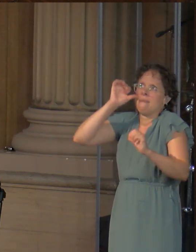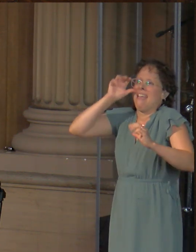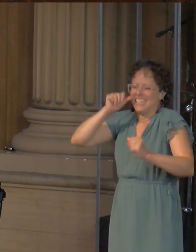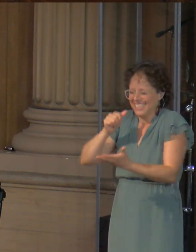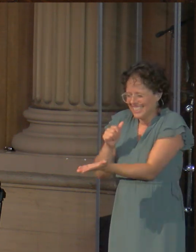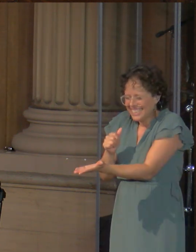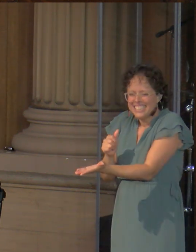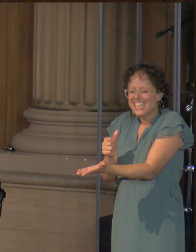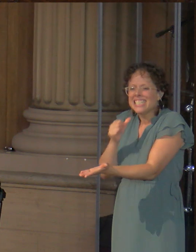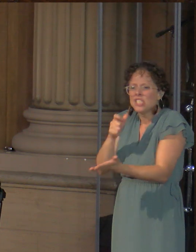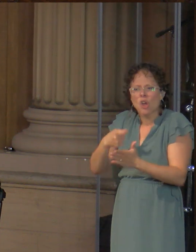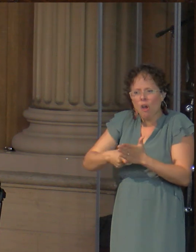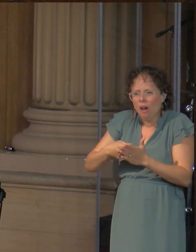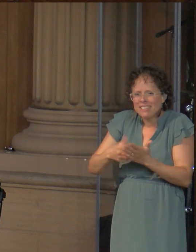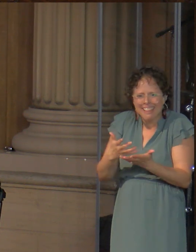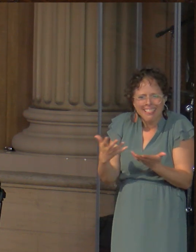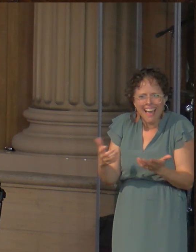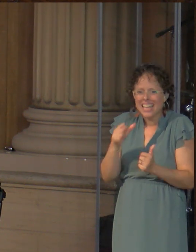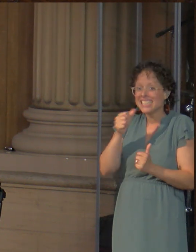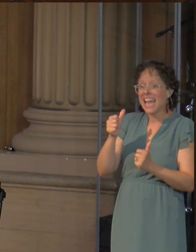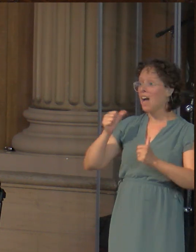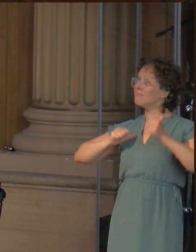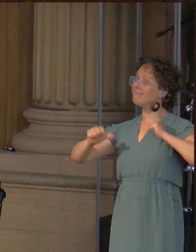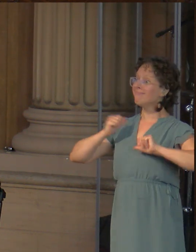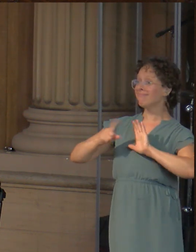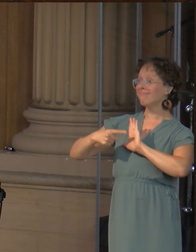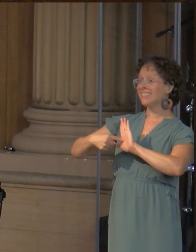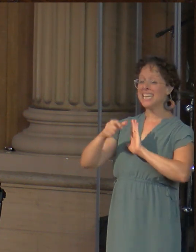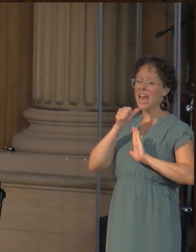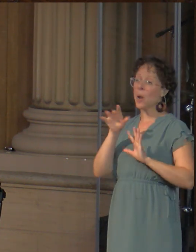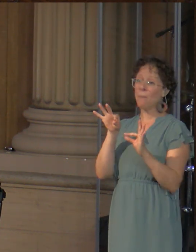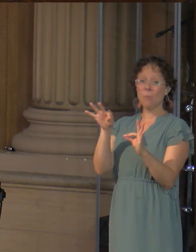cost much. It's not a big show. It's not perfectly designed to impress us.